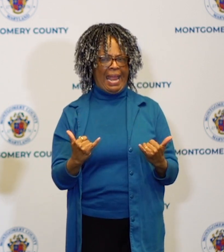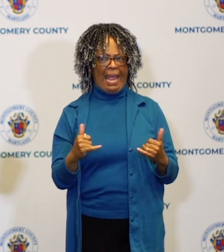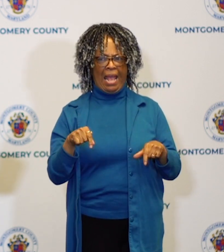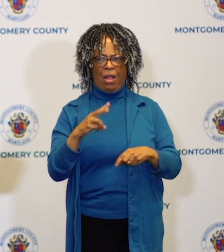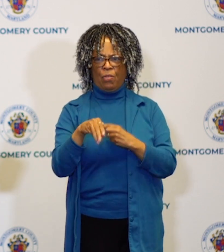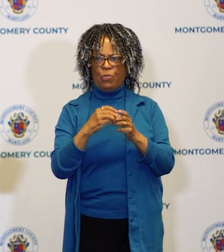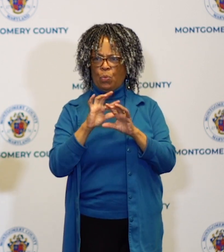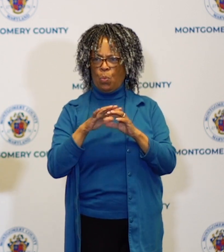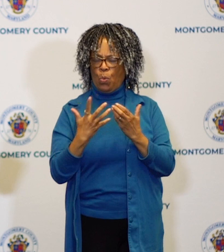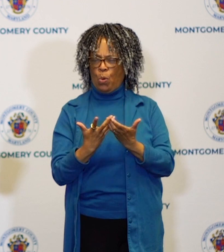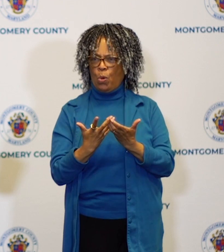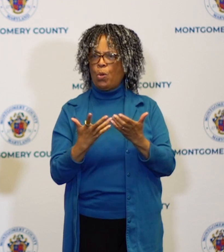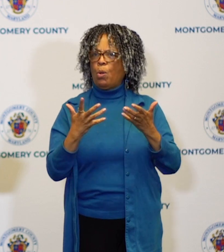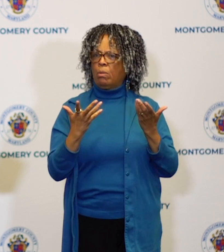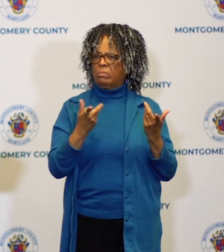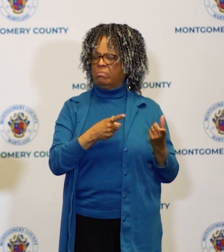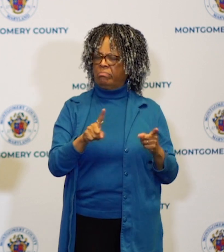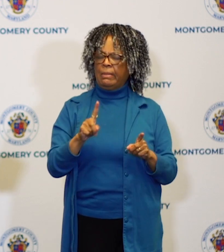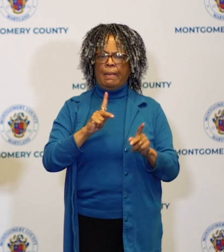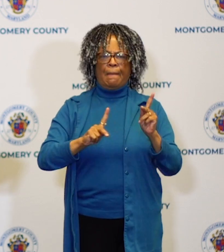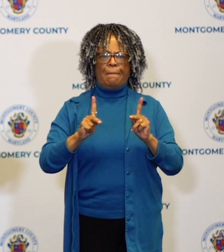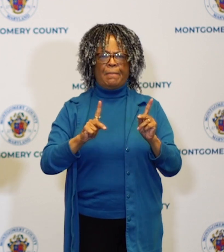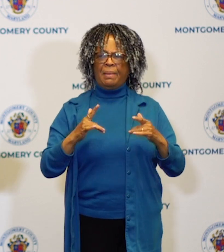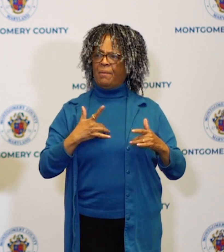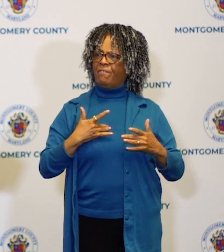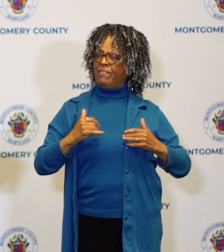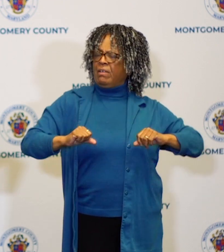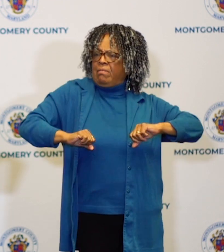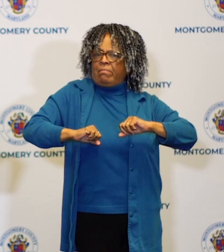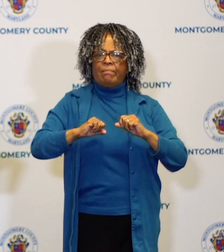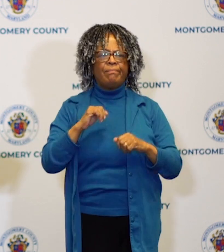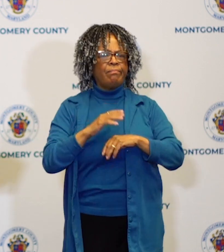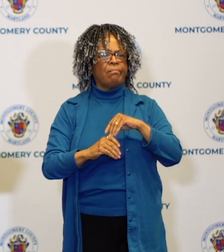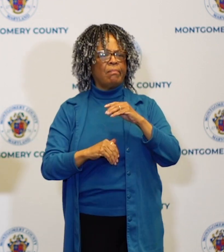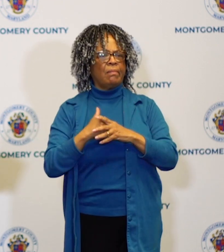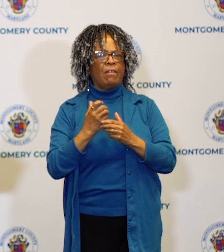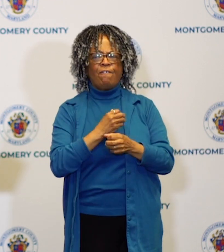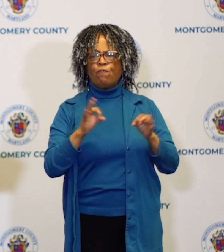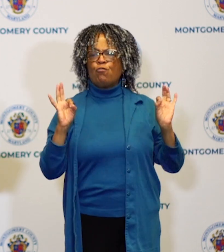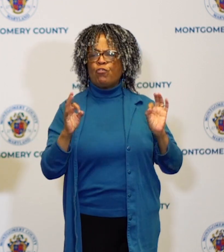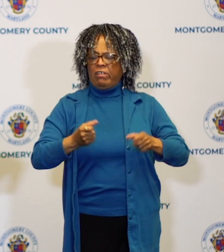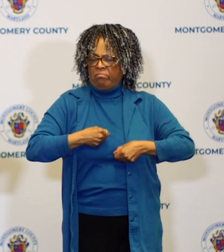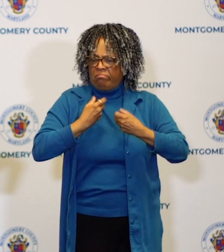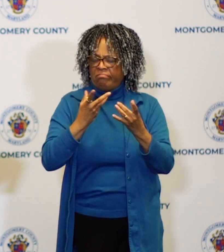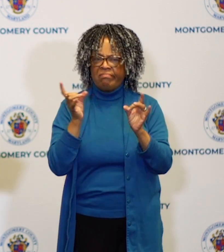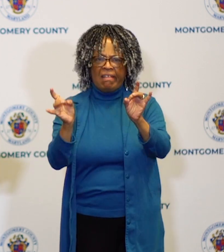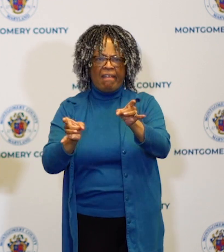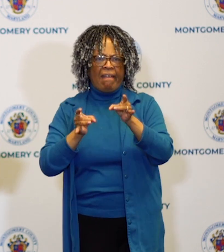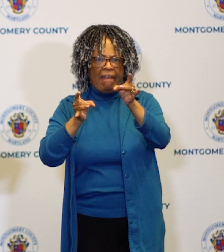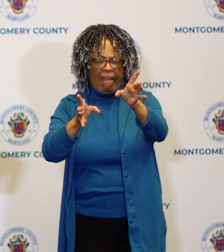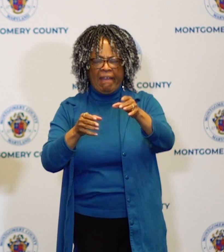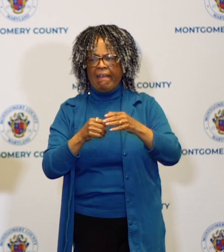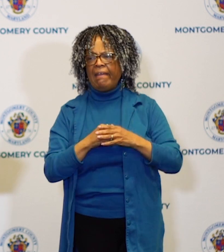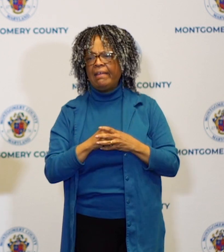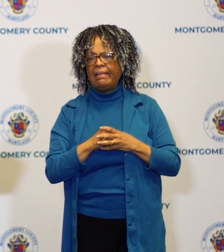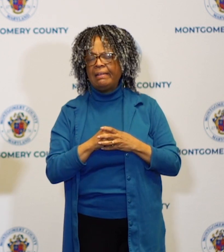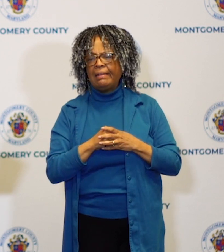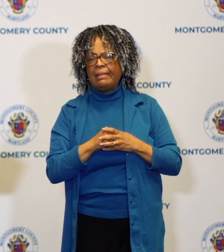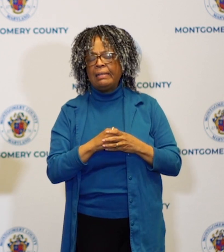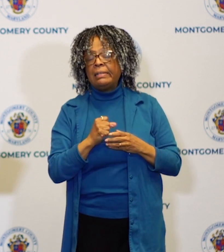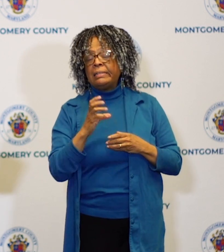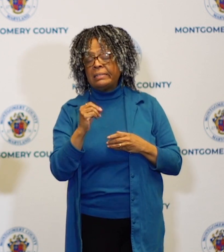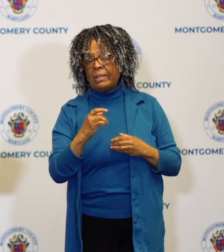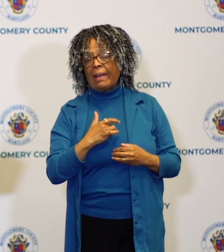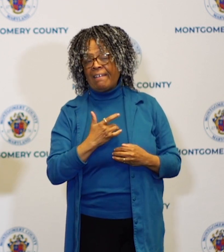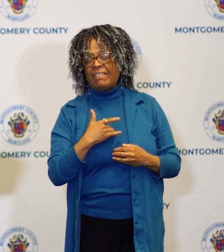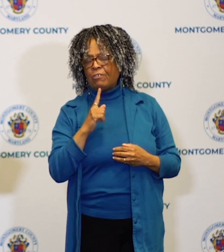perfectly free to hate it's almost like we had a president who led the hate liberation front and it is really I think